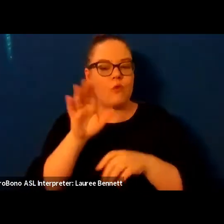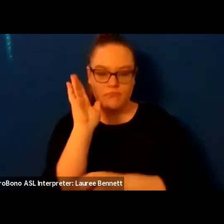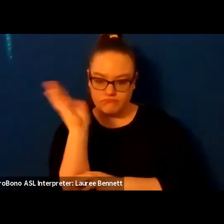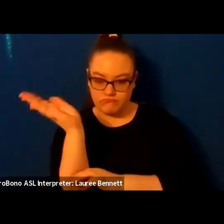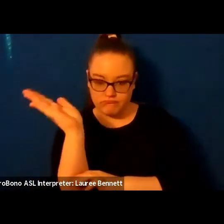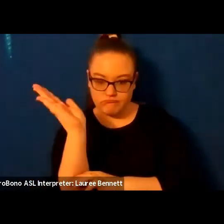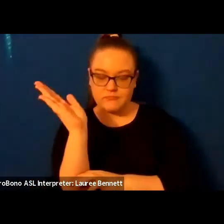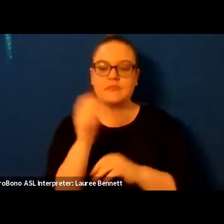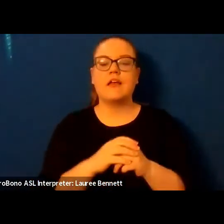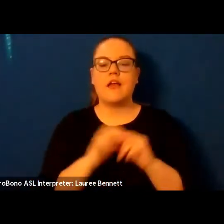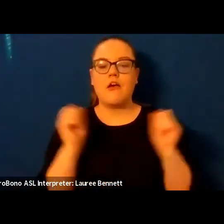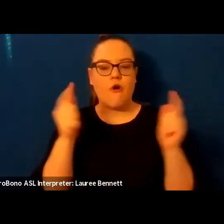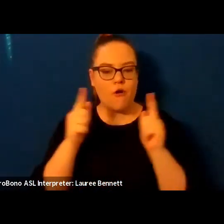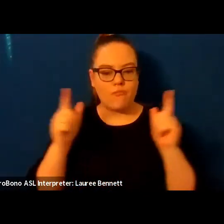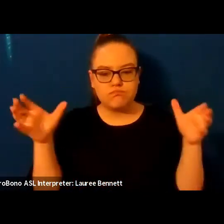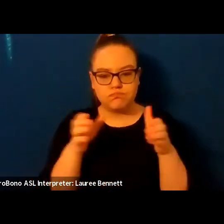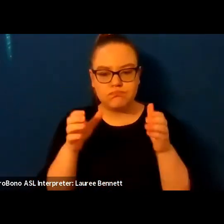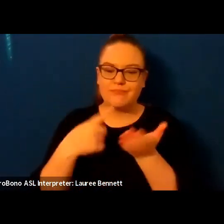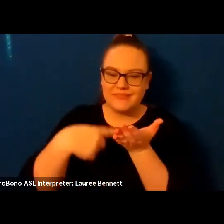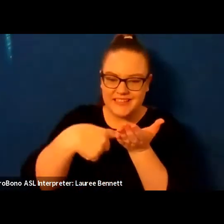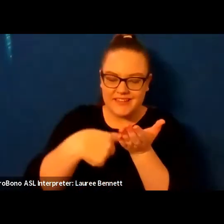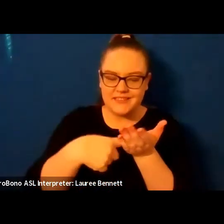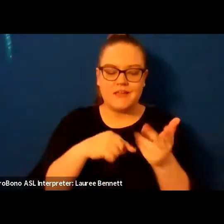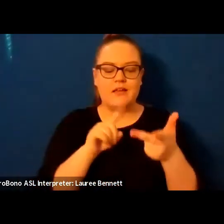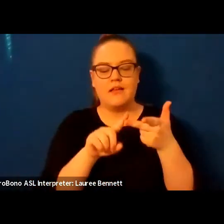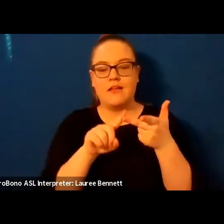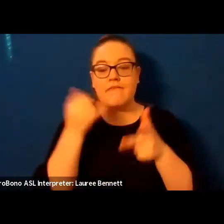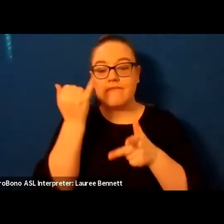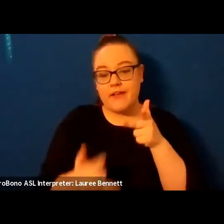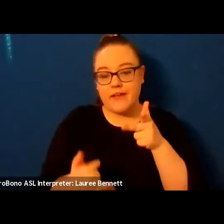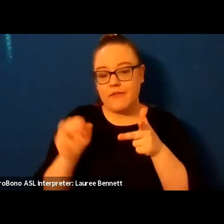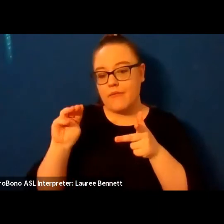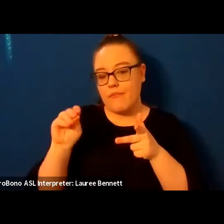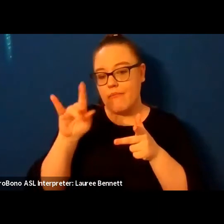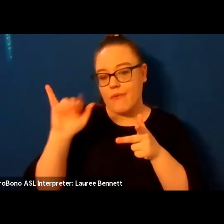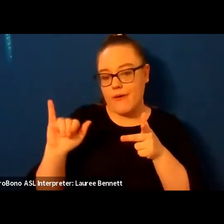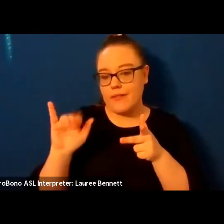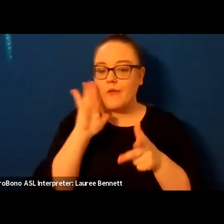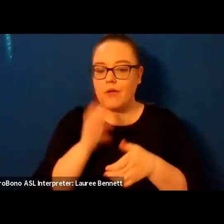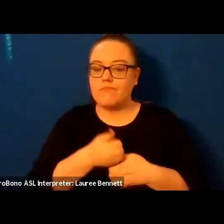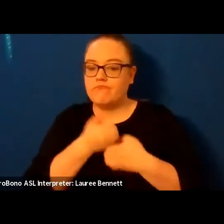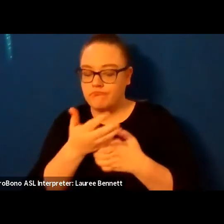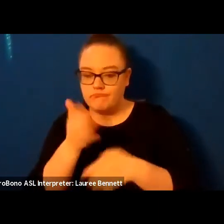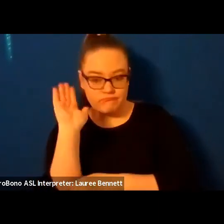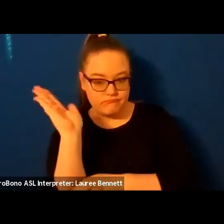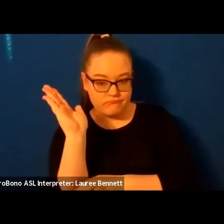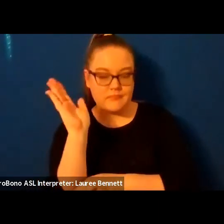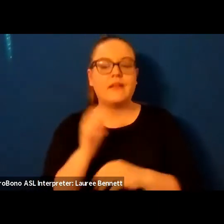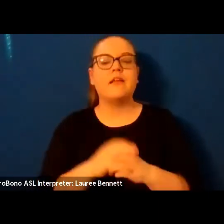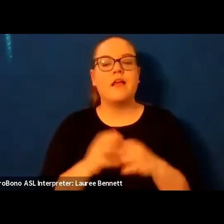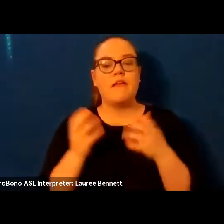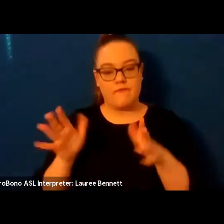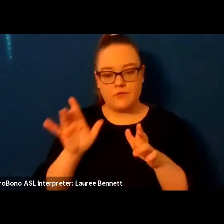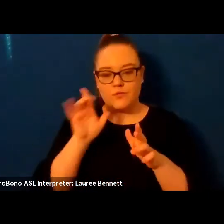out with a final poem and we will do a q a so again as john just said please drop your questions in the q a